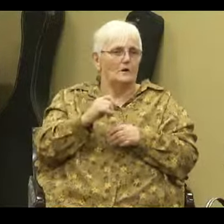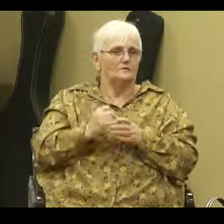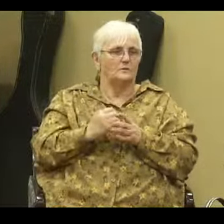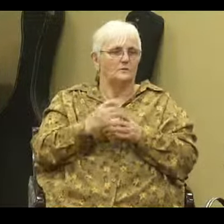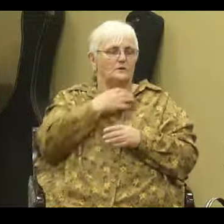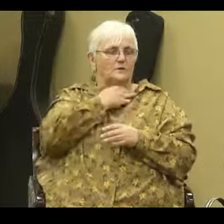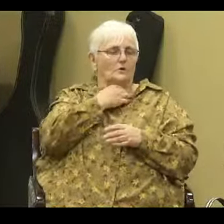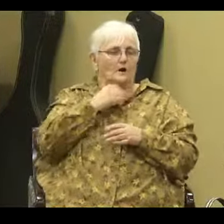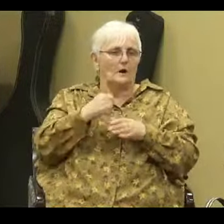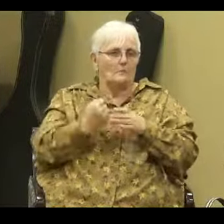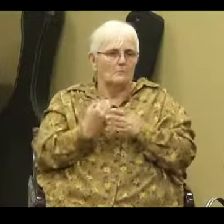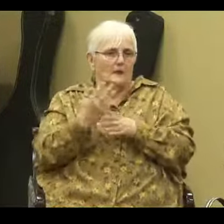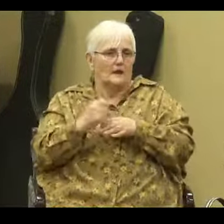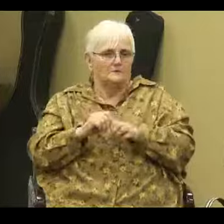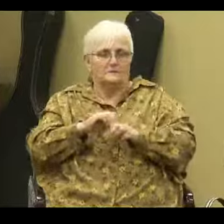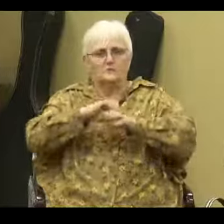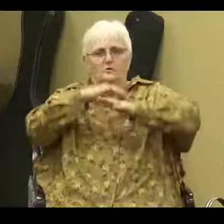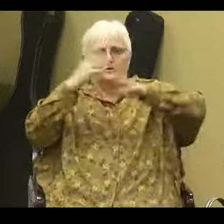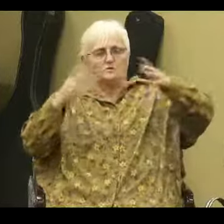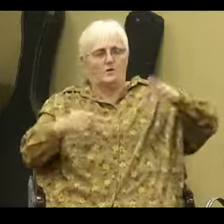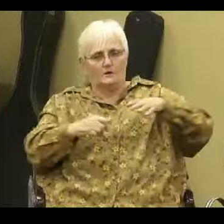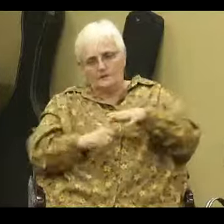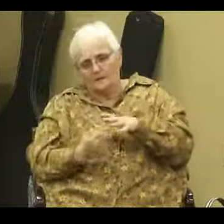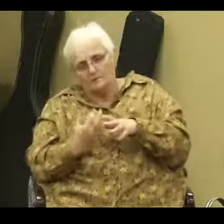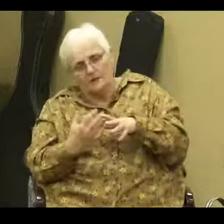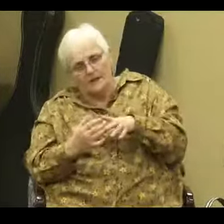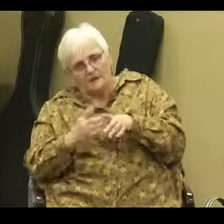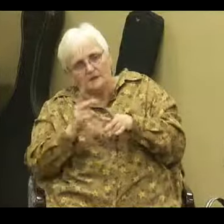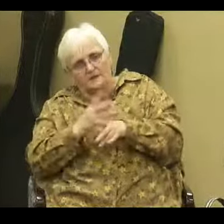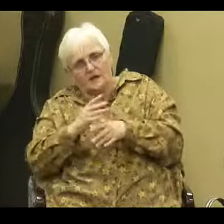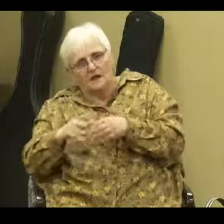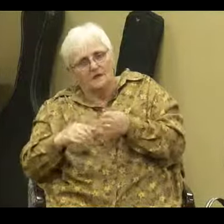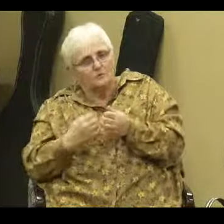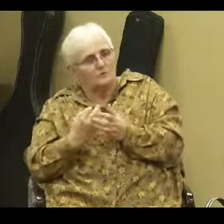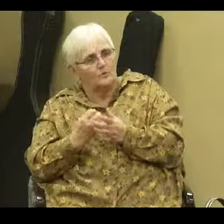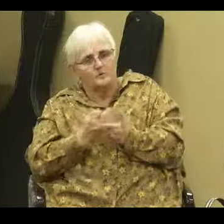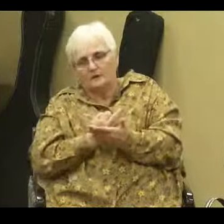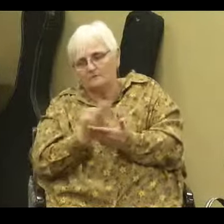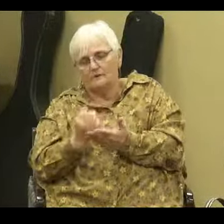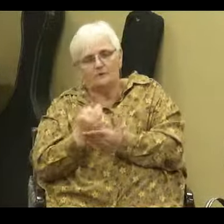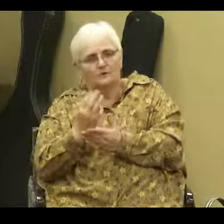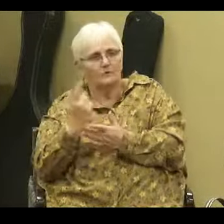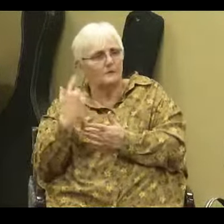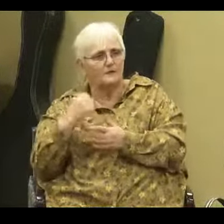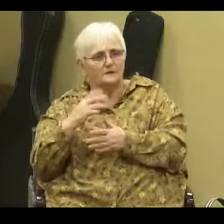choke plants and it says the cares of this world, because of the cares of this world.